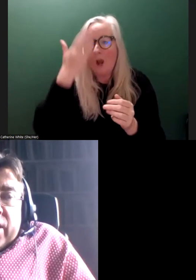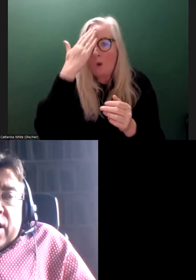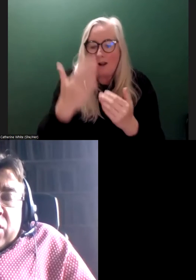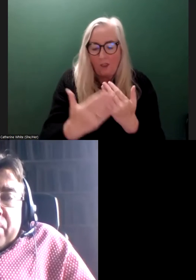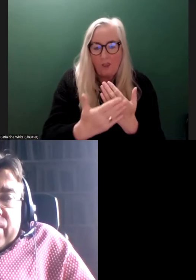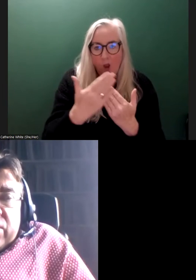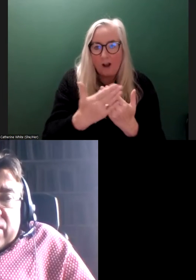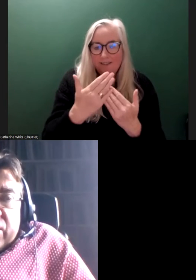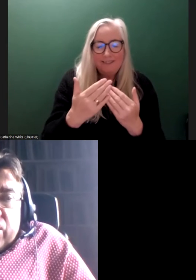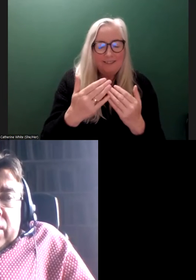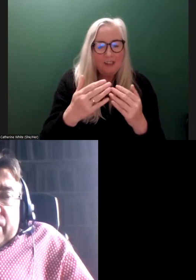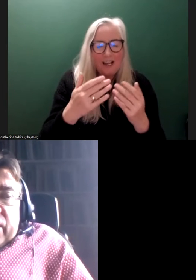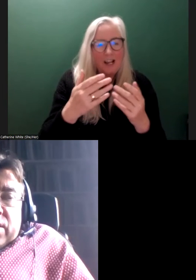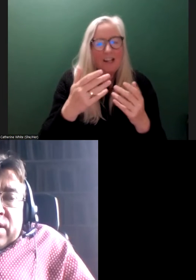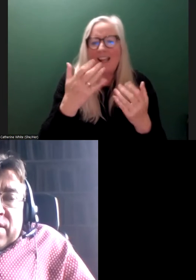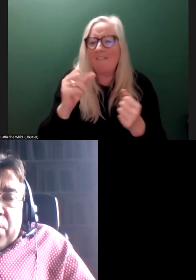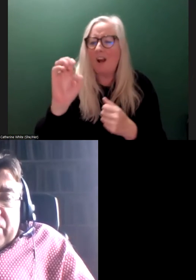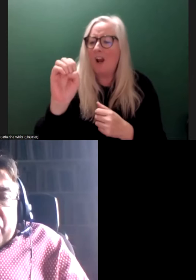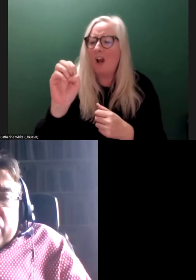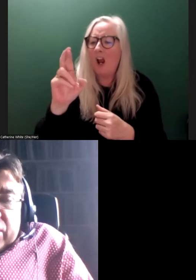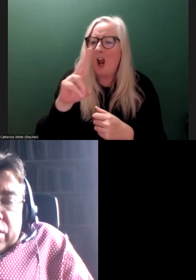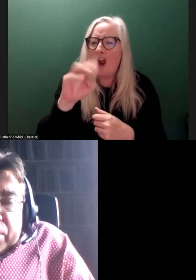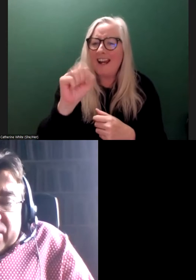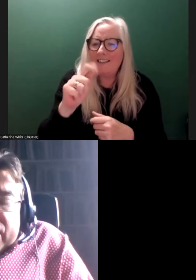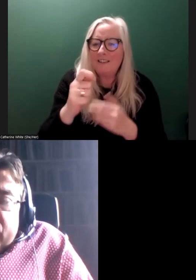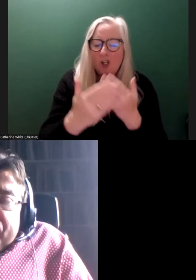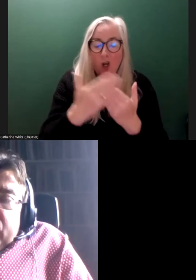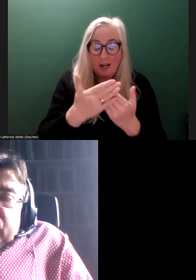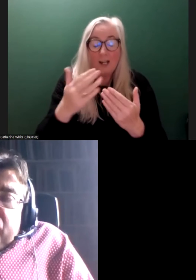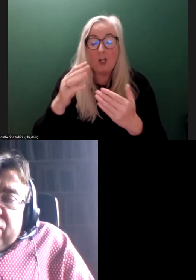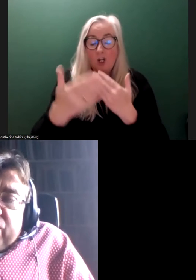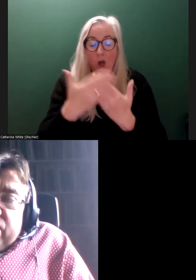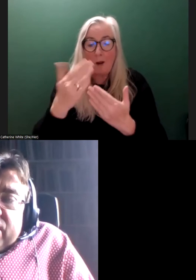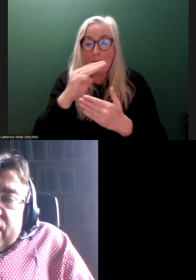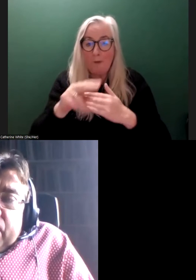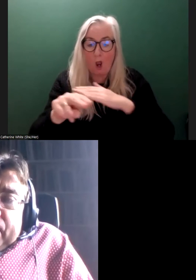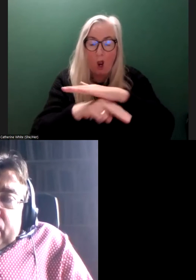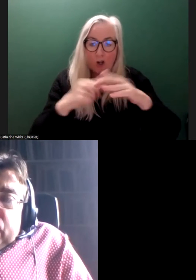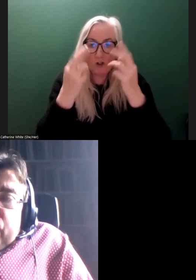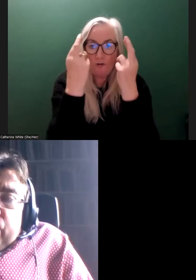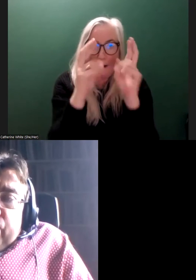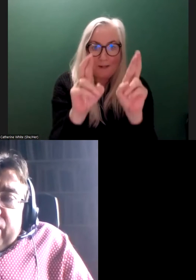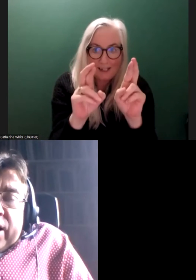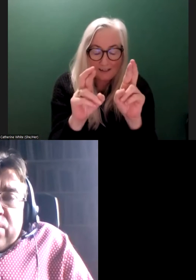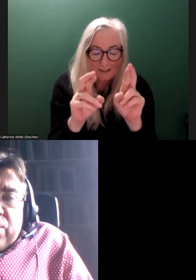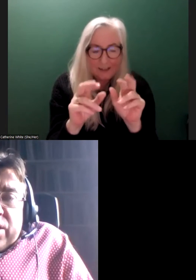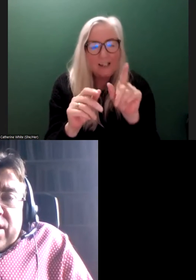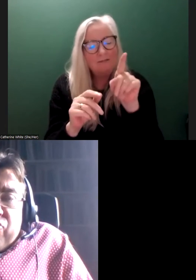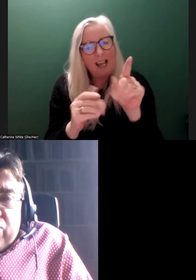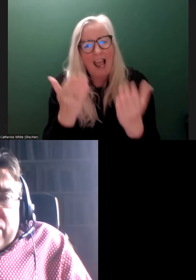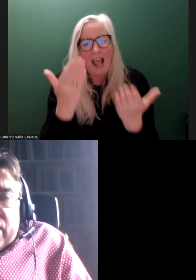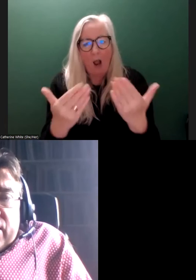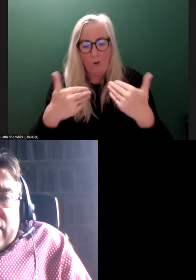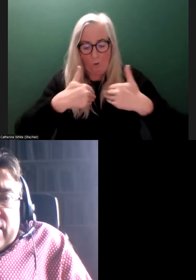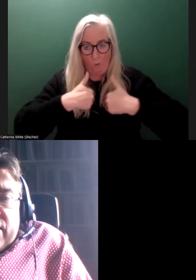survey a couple of years ago found that disabled people were underrepresented. And I'm just wondering then, how do we